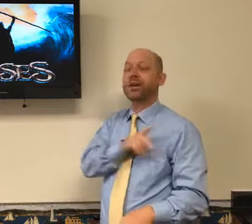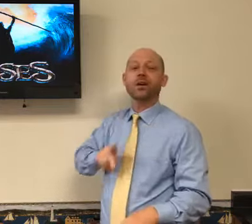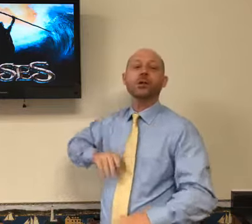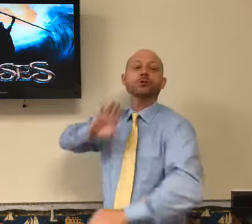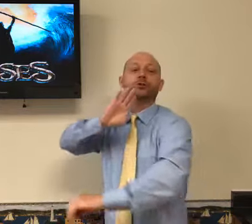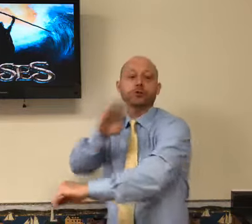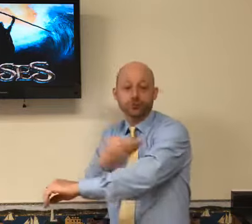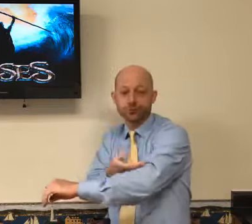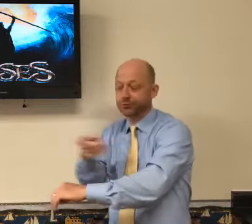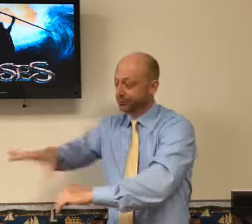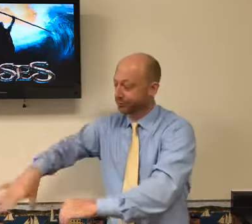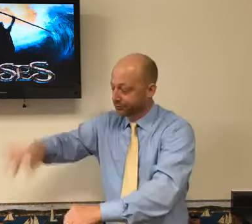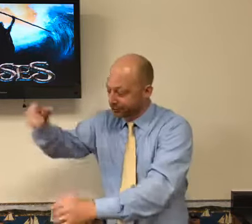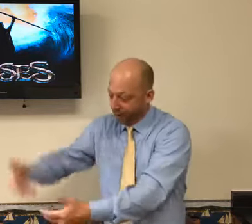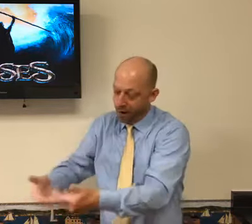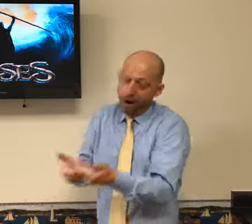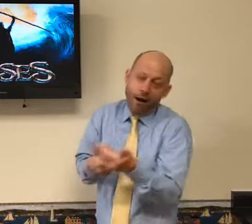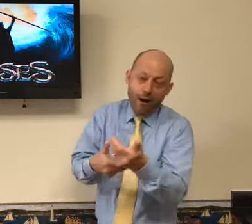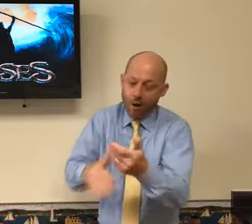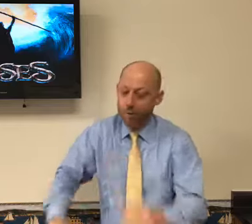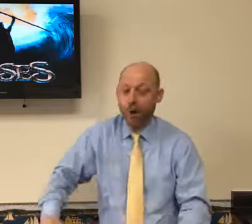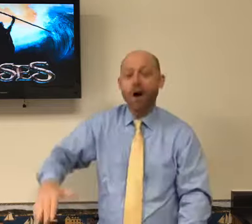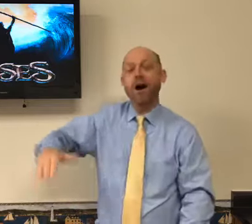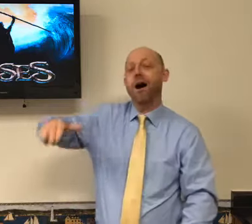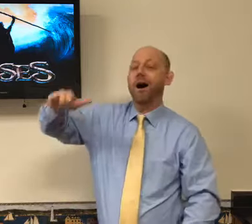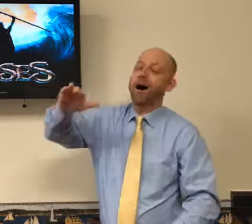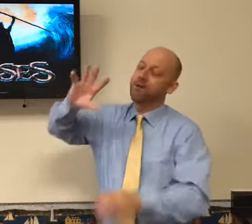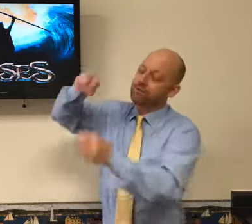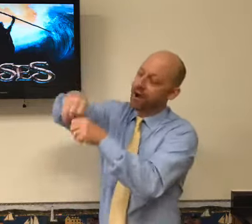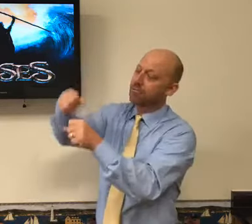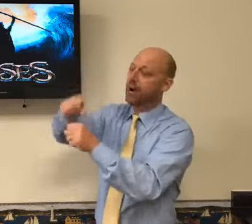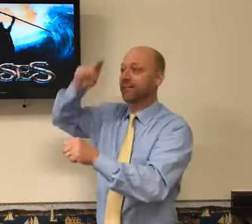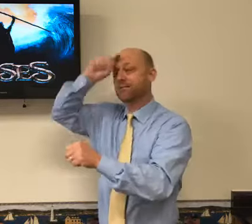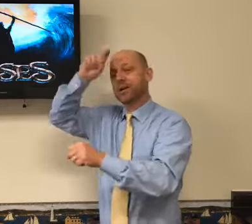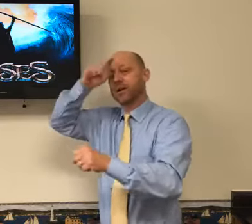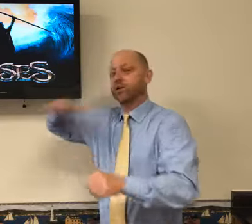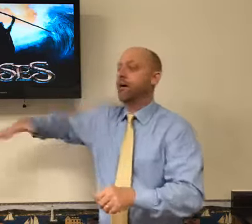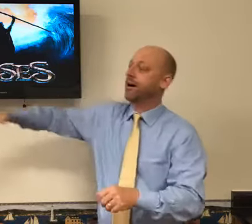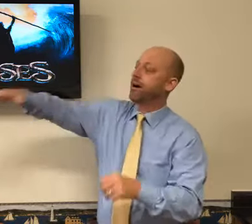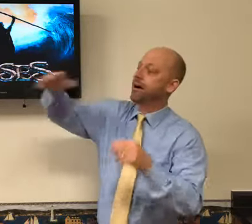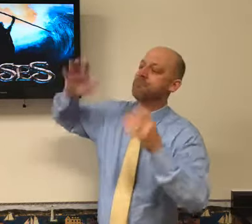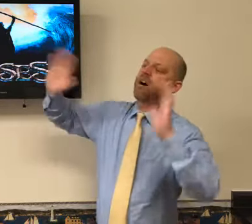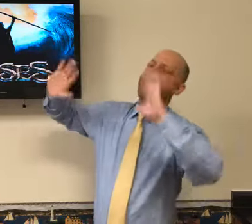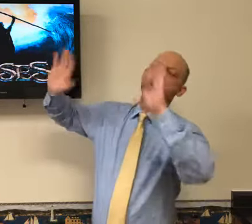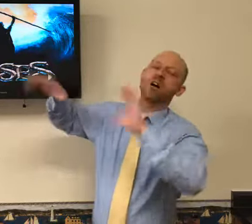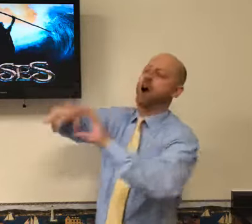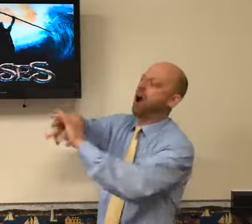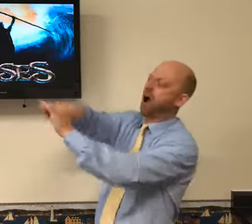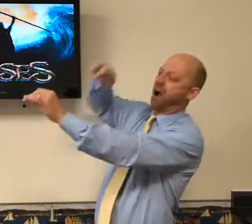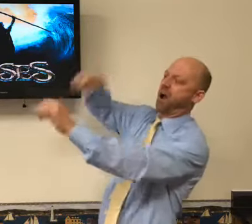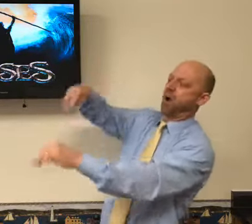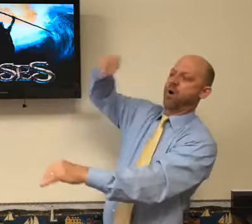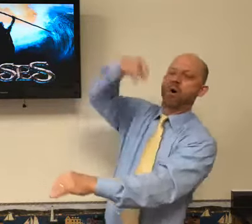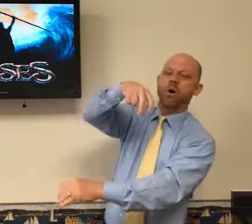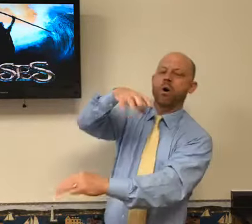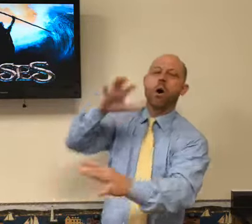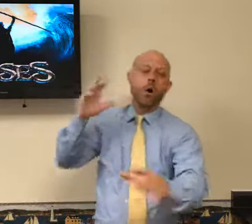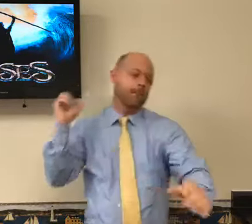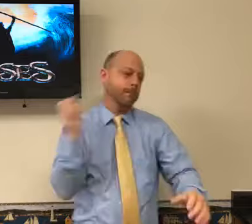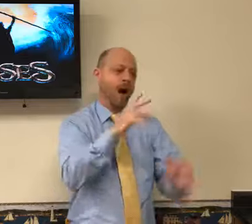in a river. And Pharaoh's daughter found him and brought him home to be her own son and he grew up there in the palace. And then he made the